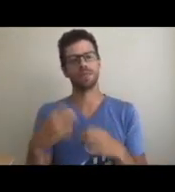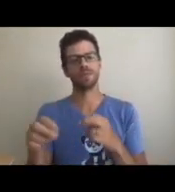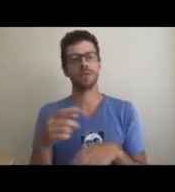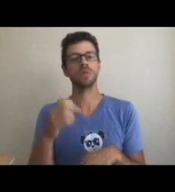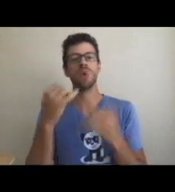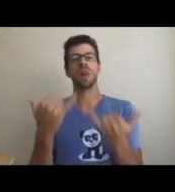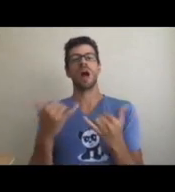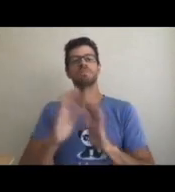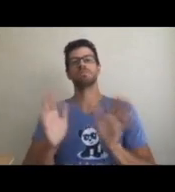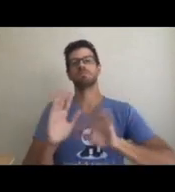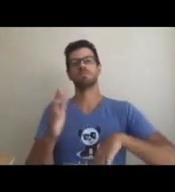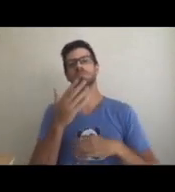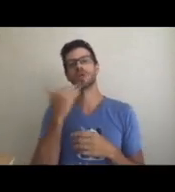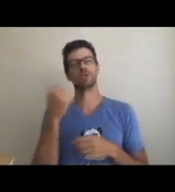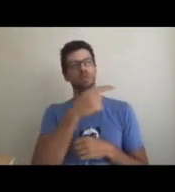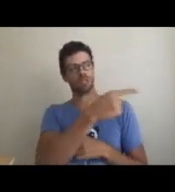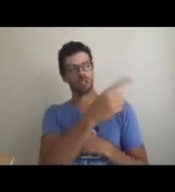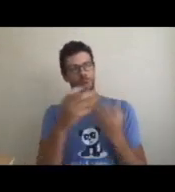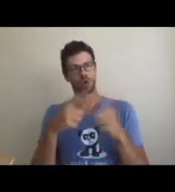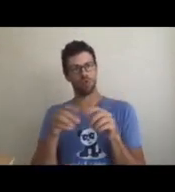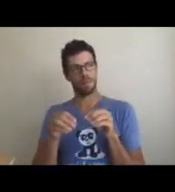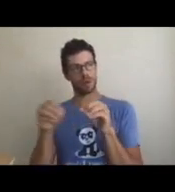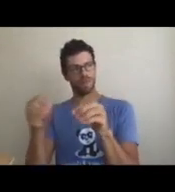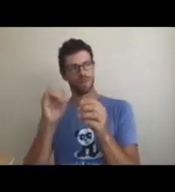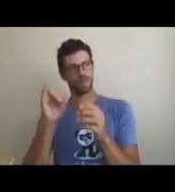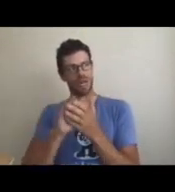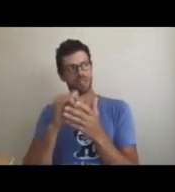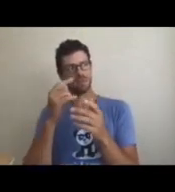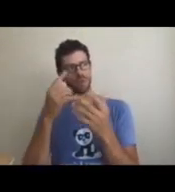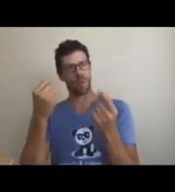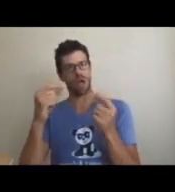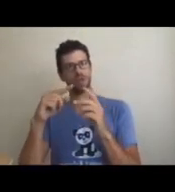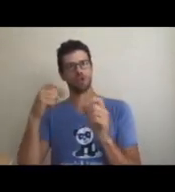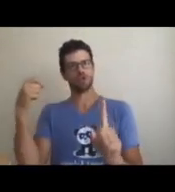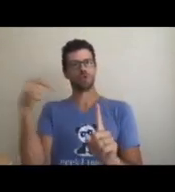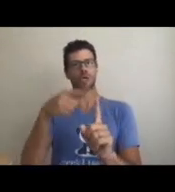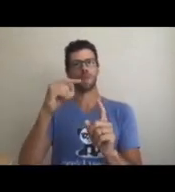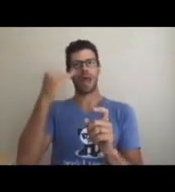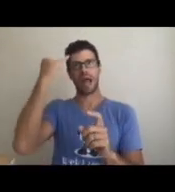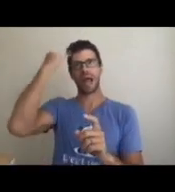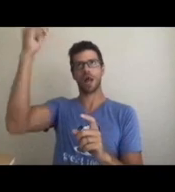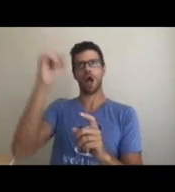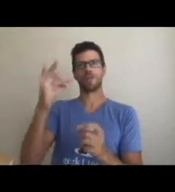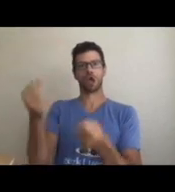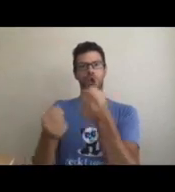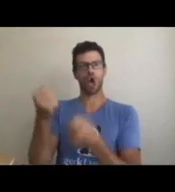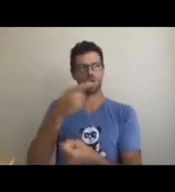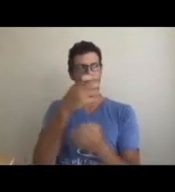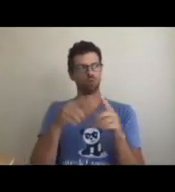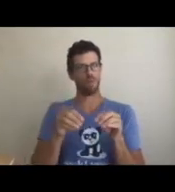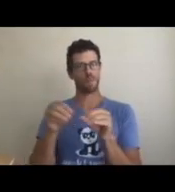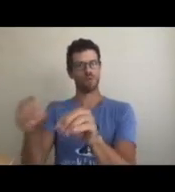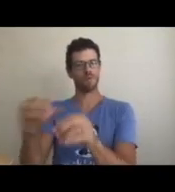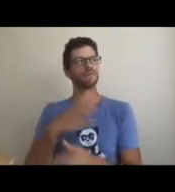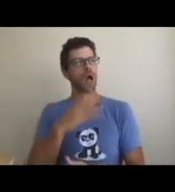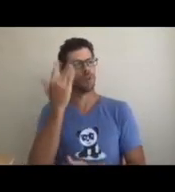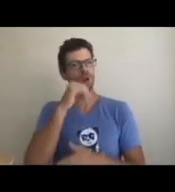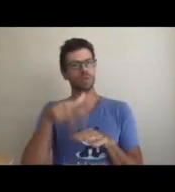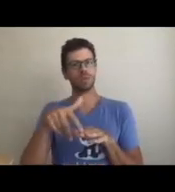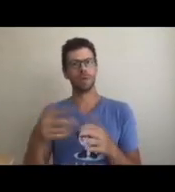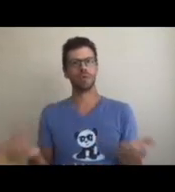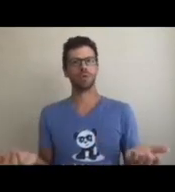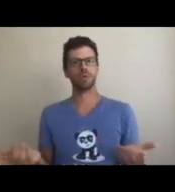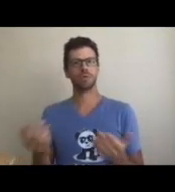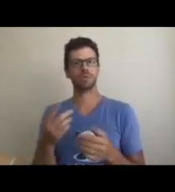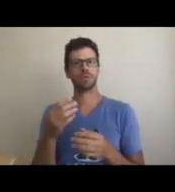which means having to do it all over again and spending a lot of money. Instead, we can start with the original idea. The customer wants to be mobile.